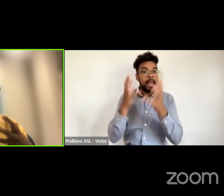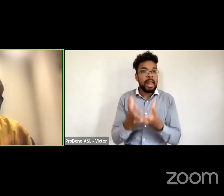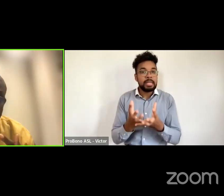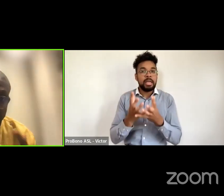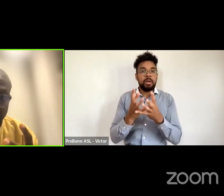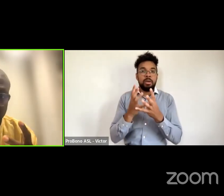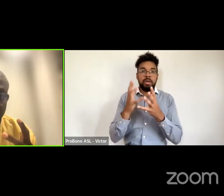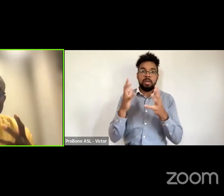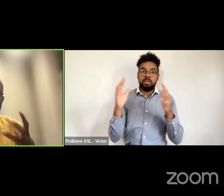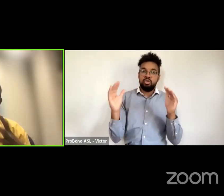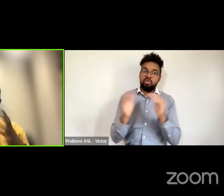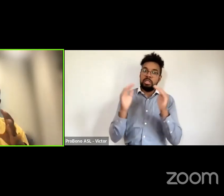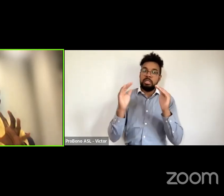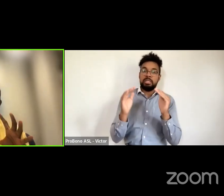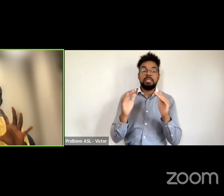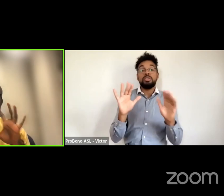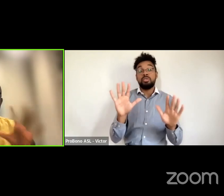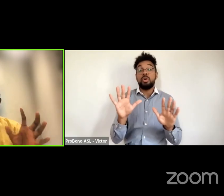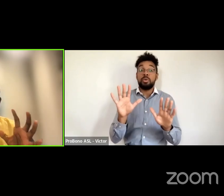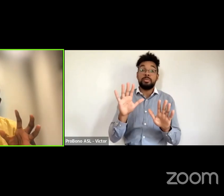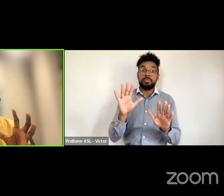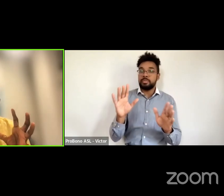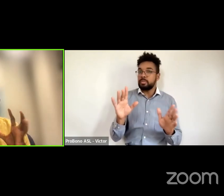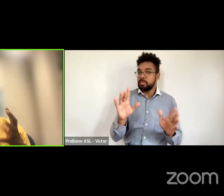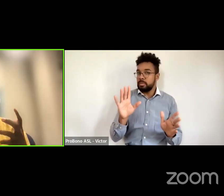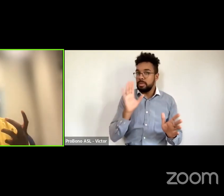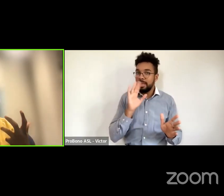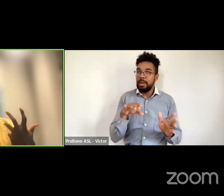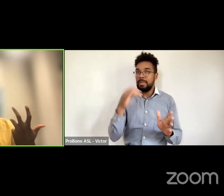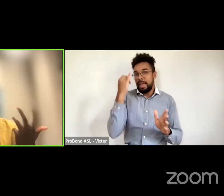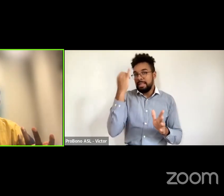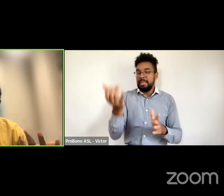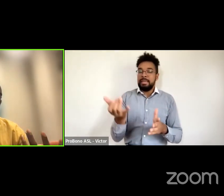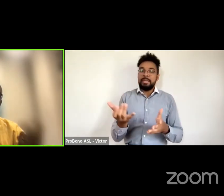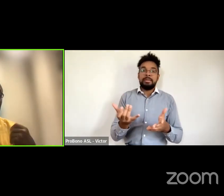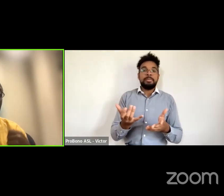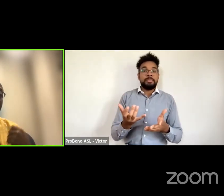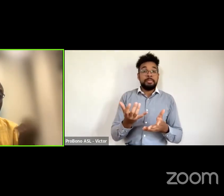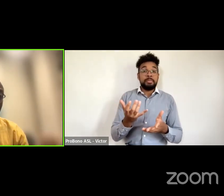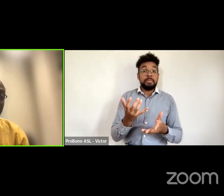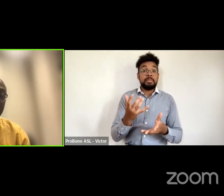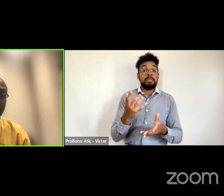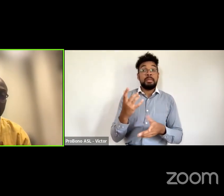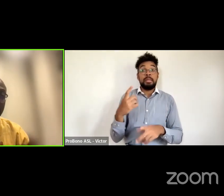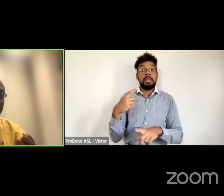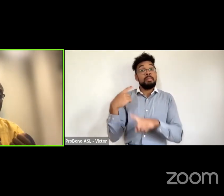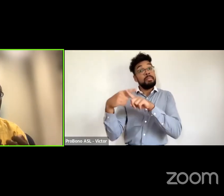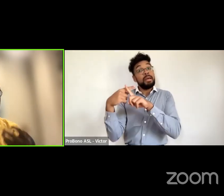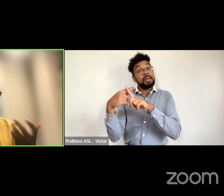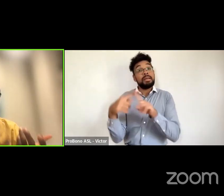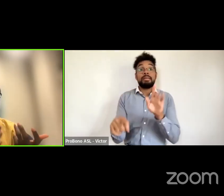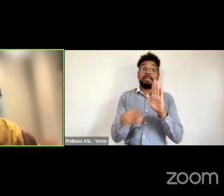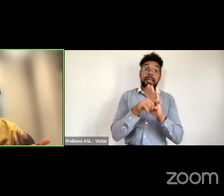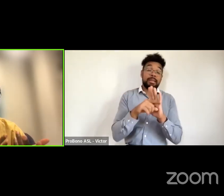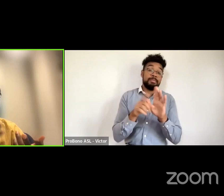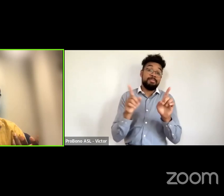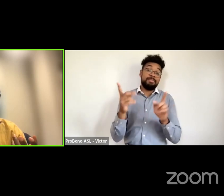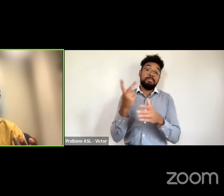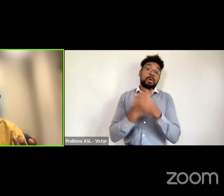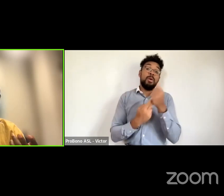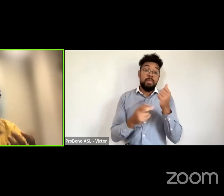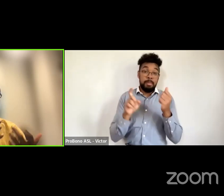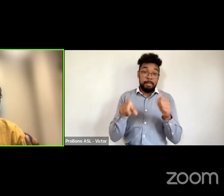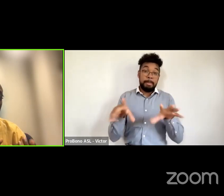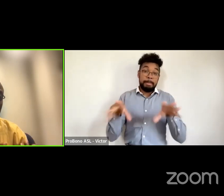you know it takes two to tango right takes two to tango if if i realize that this money that is coming from this organization is coming